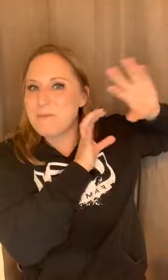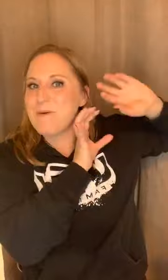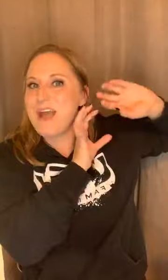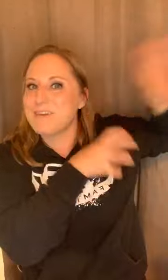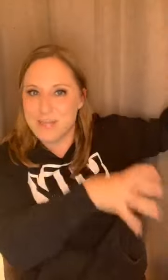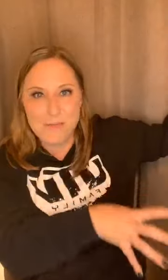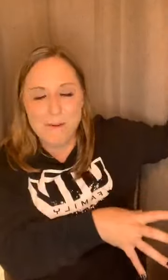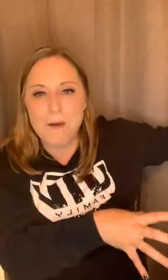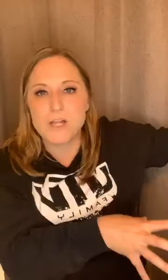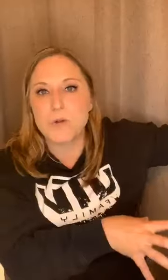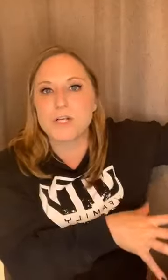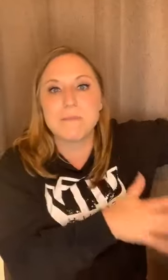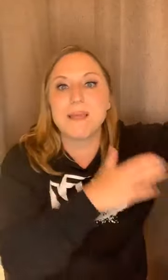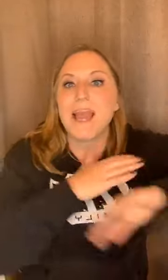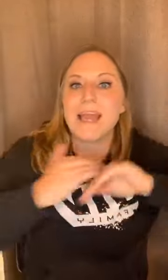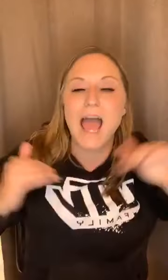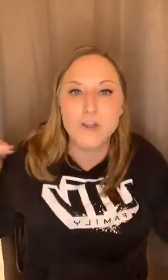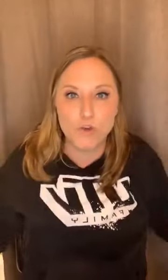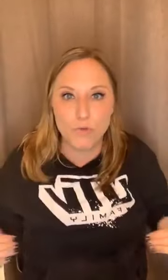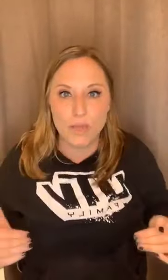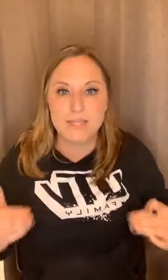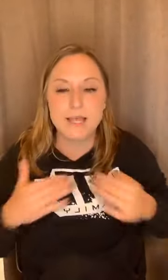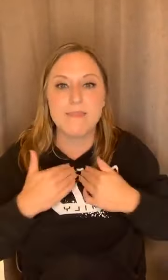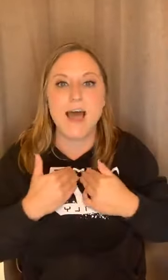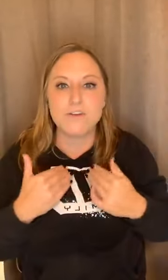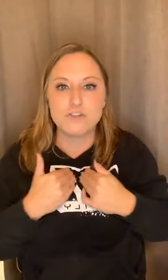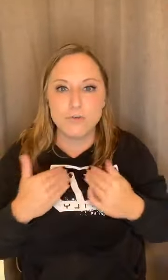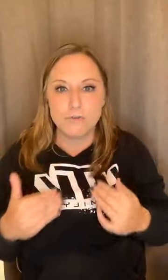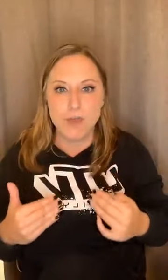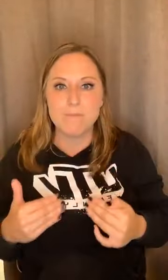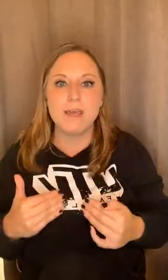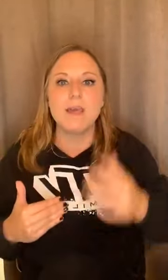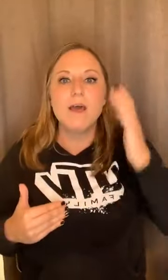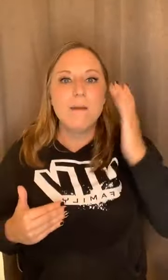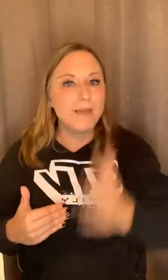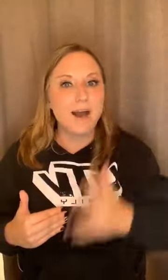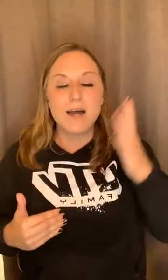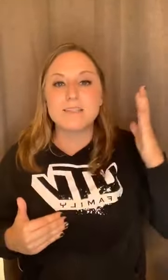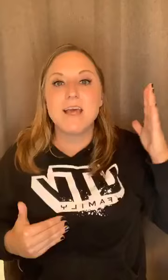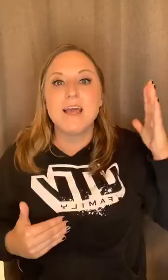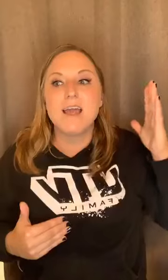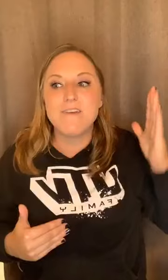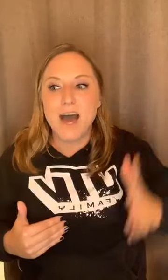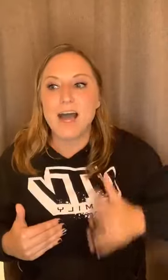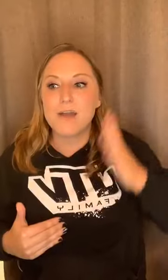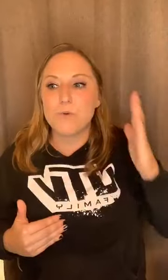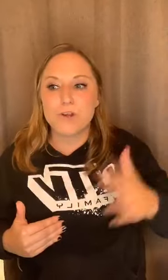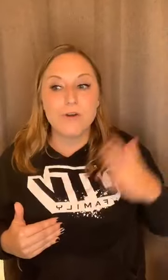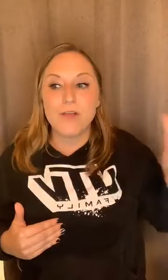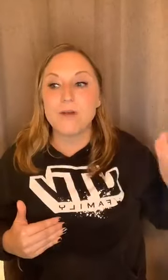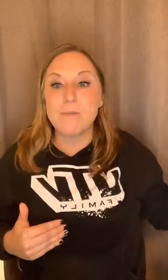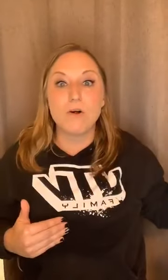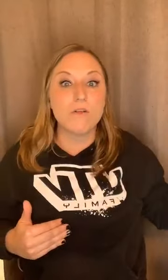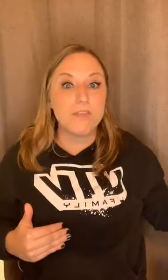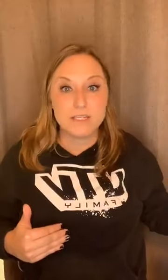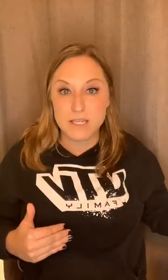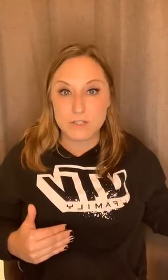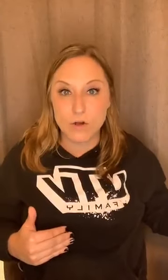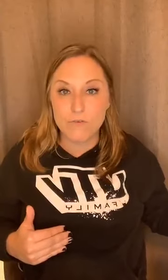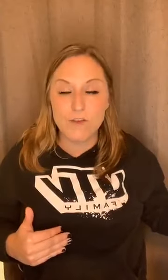away or sell them on Poshmark or something and get new things that do fit me. Because if I were to go down there, I have a hole of these things don't fit